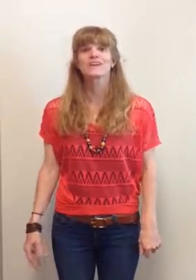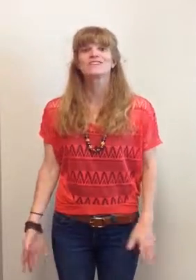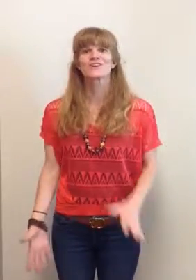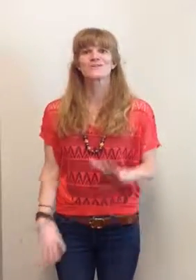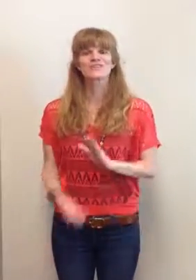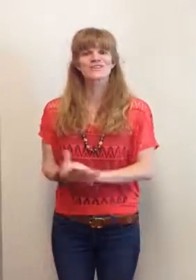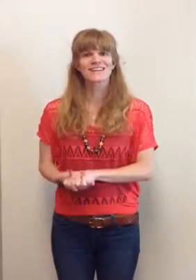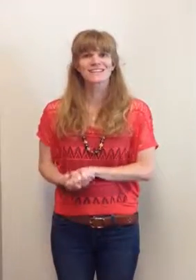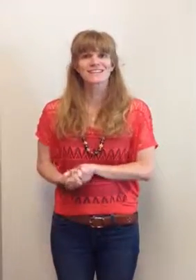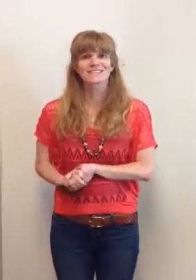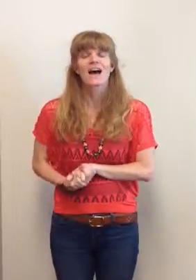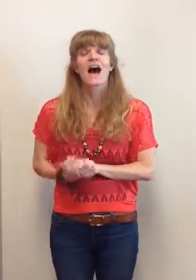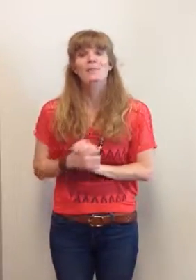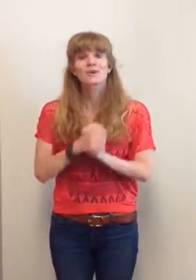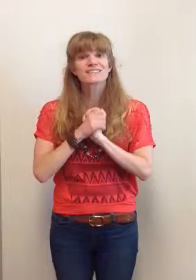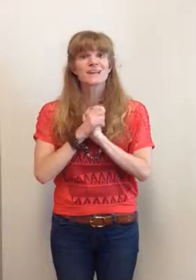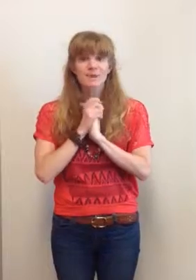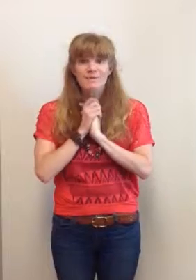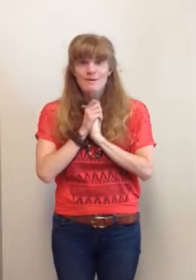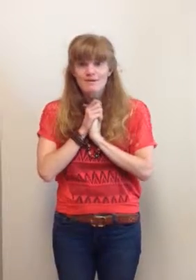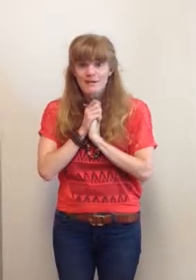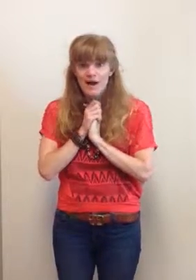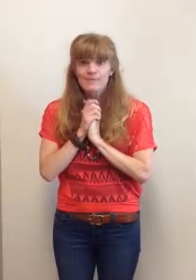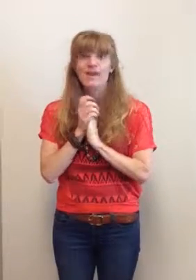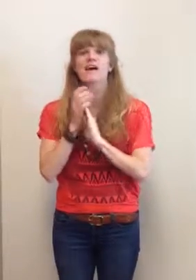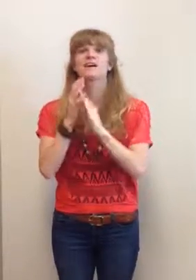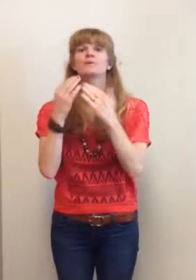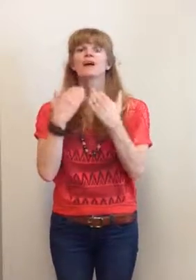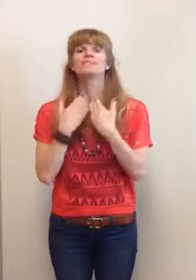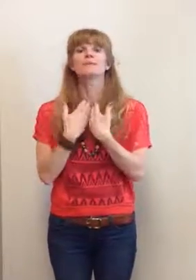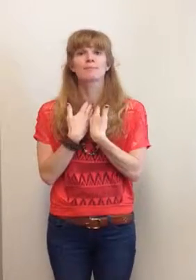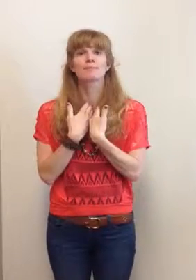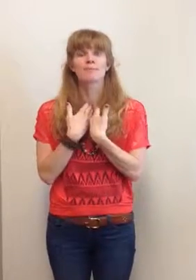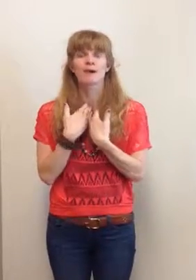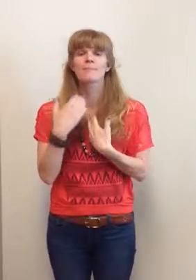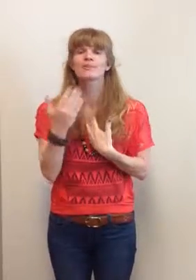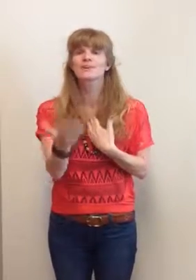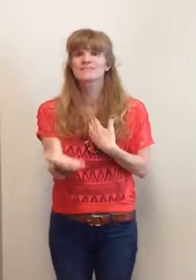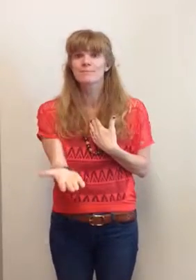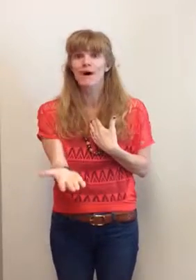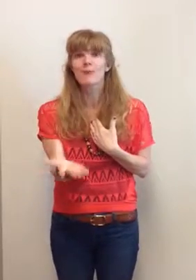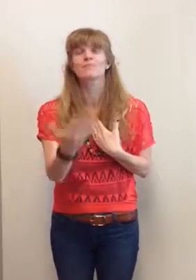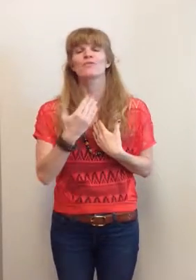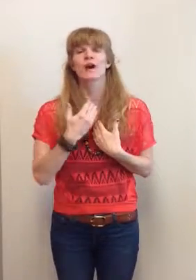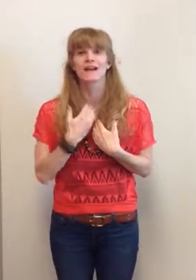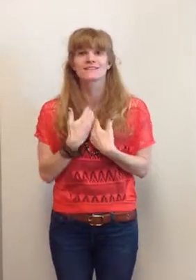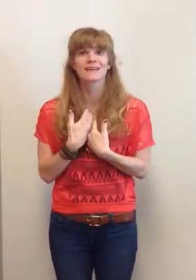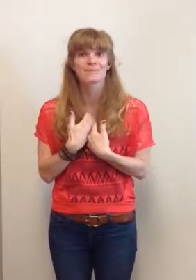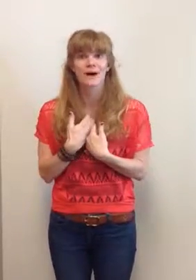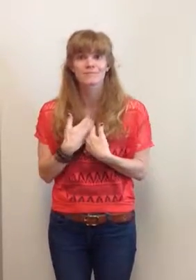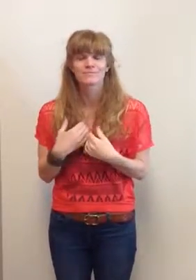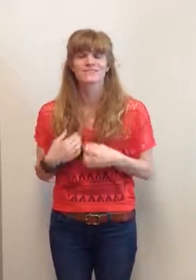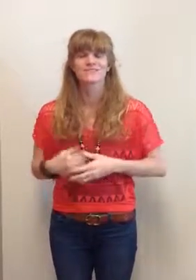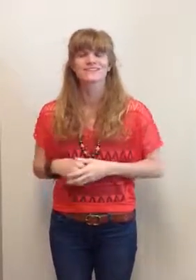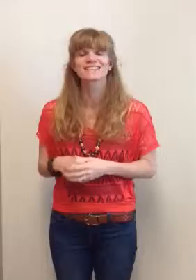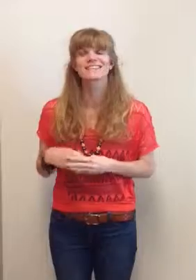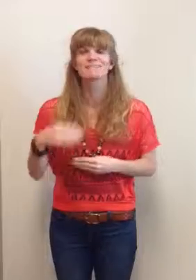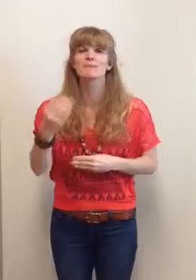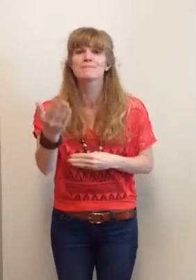So it starts like this. I'm going to say Bibbidi Bibbidi Bop, and when I say Bibbidi Bibbidi Bop, you're going to say Bop before I say Bop. Sounds like this. Bibbidi